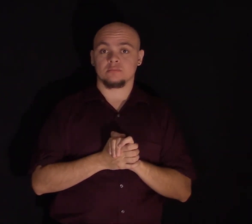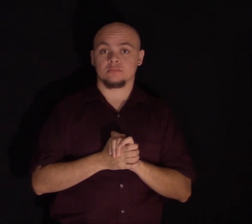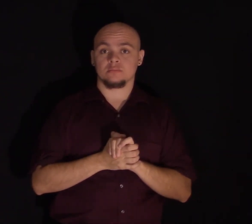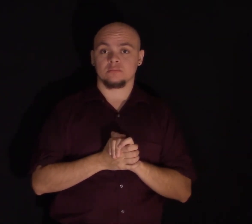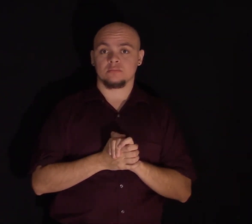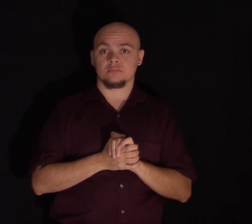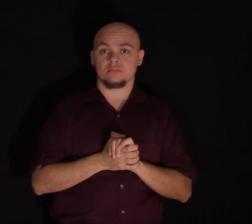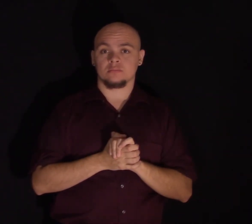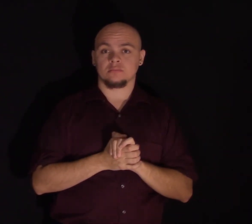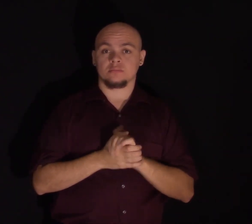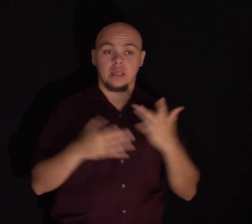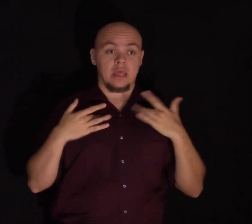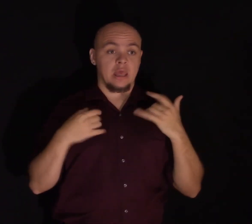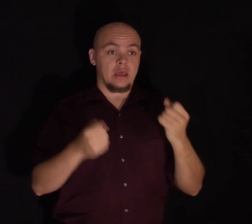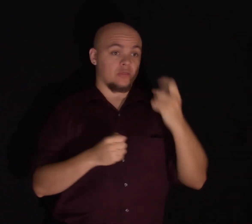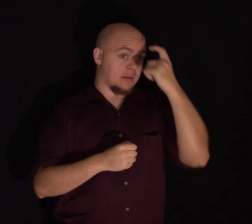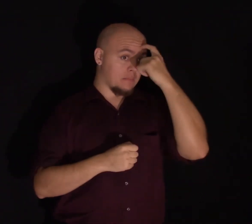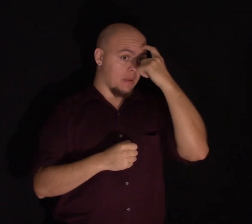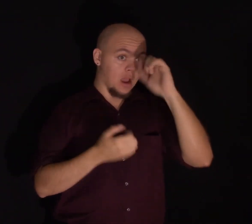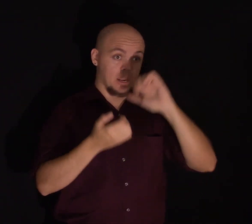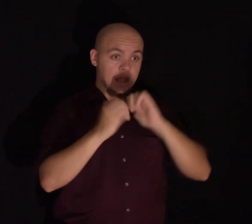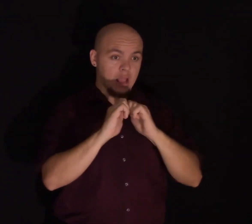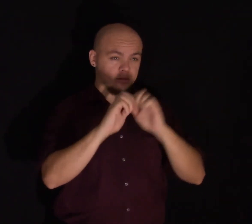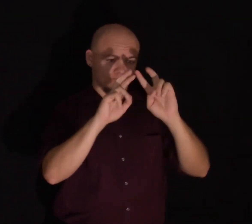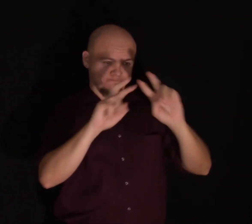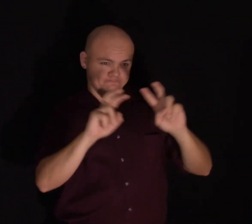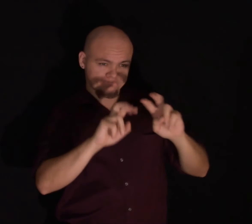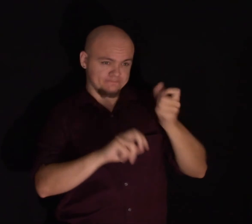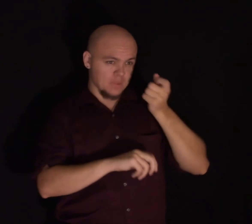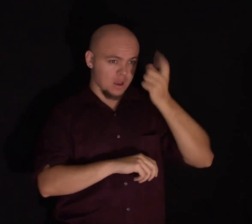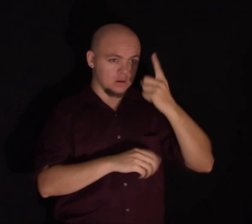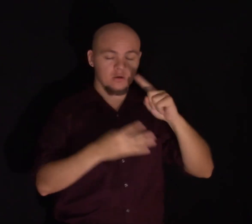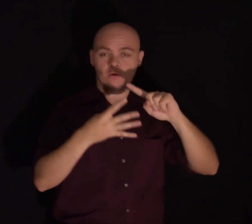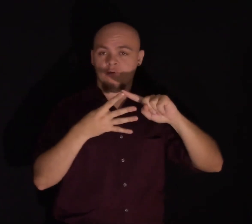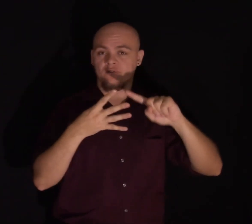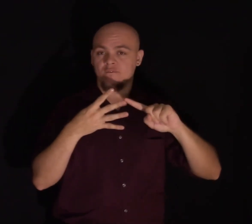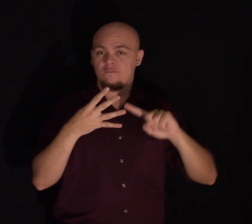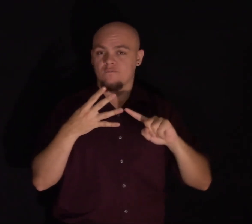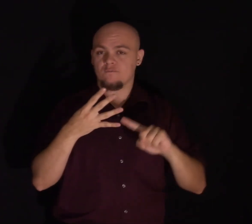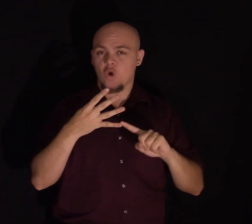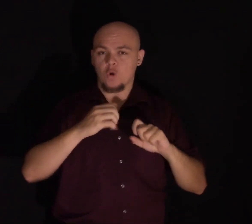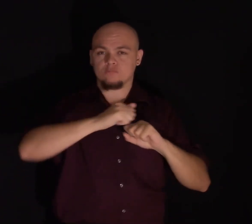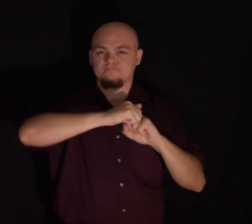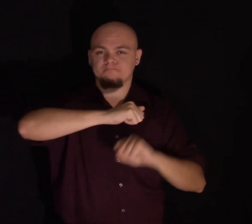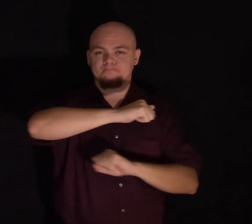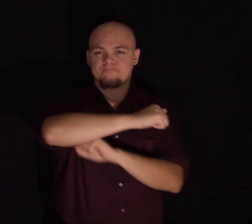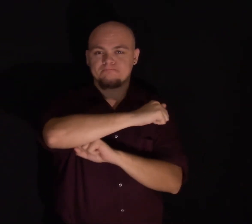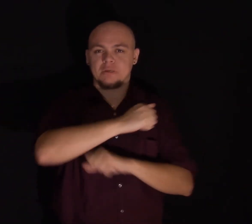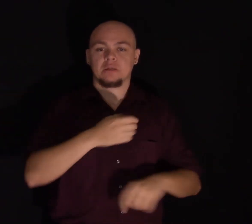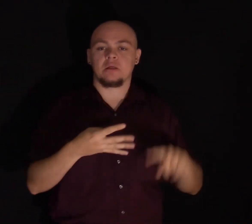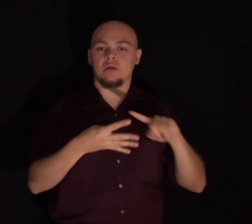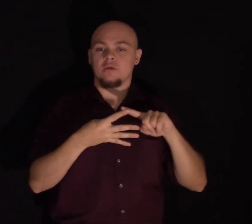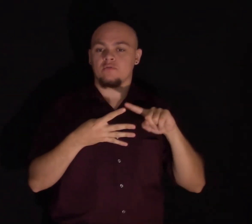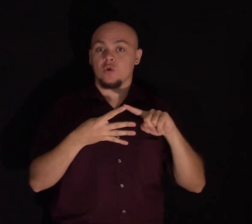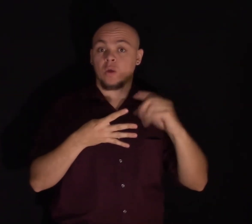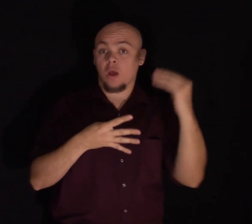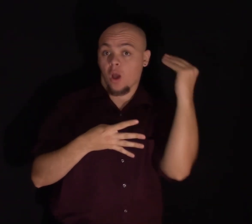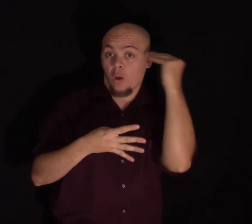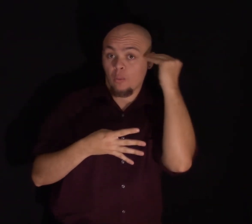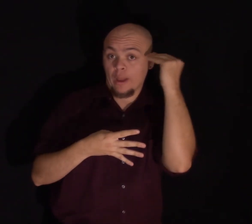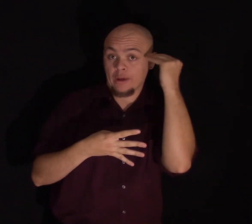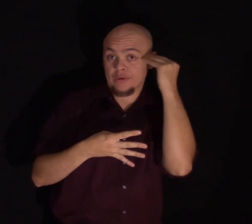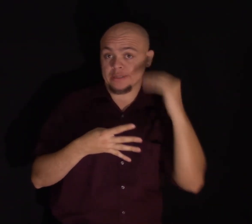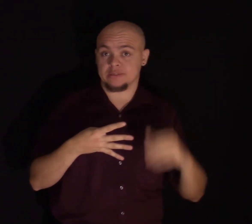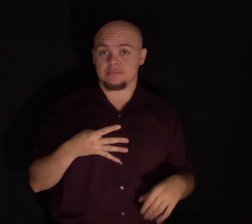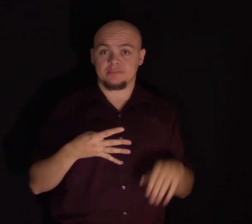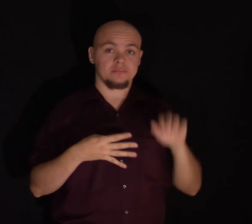a healthy mind. And this framework includes four pillars. The first pillar is awareness. And